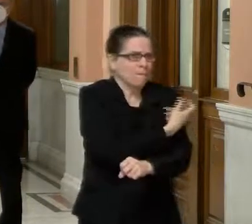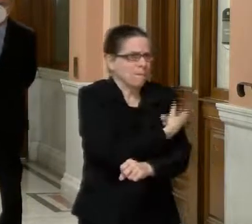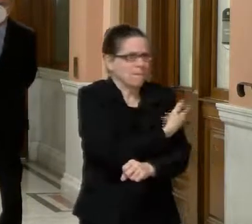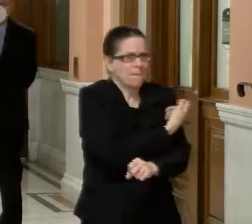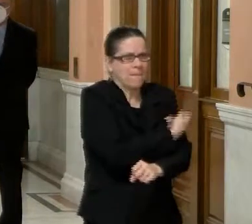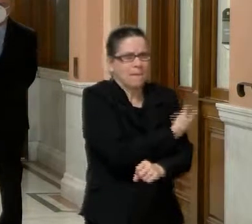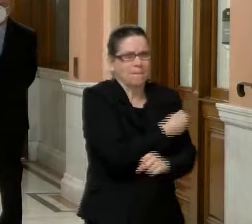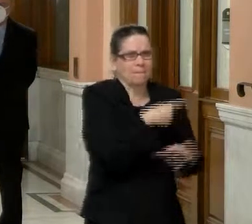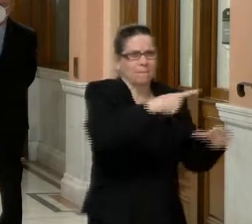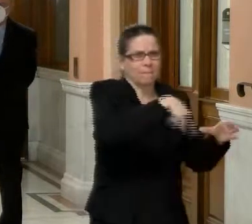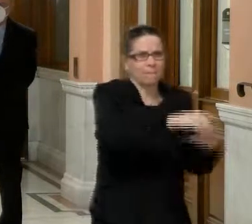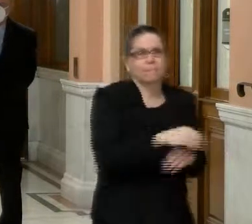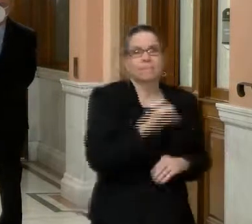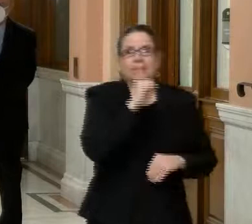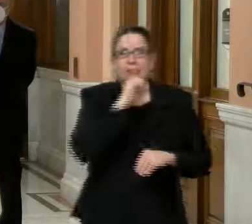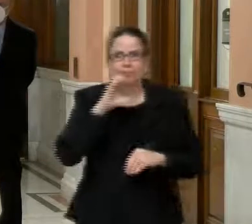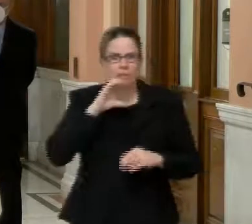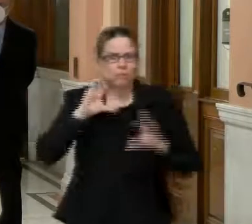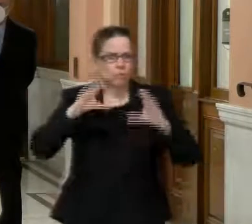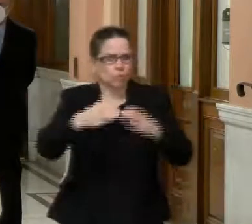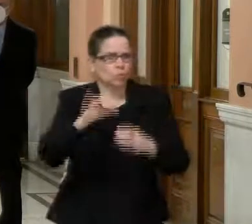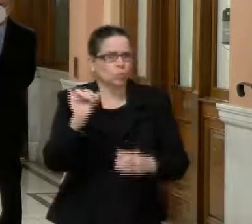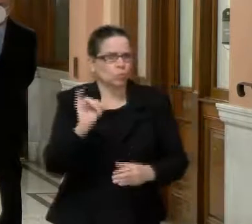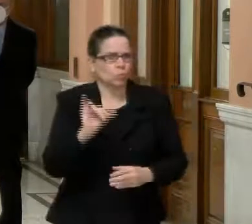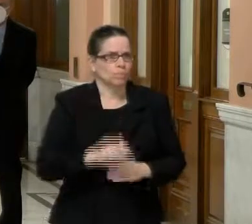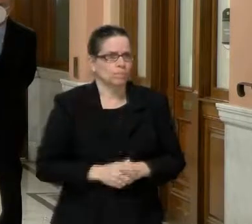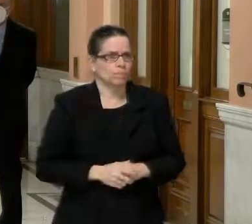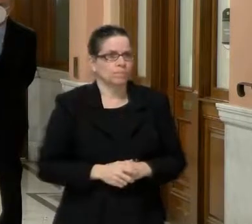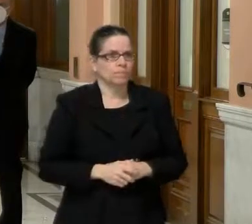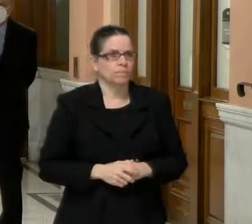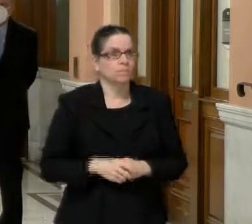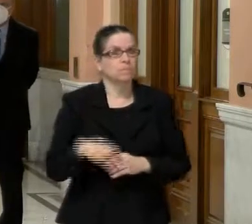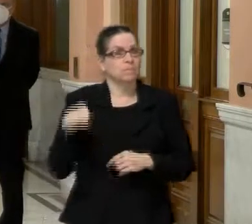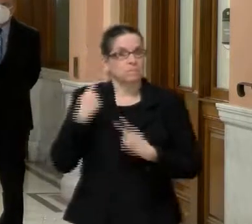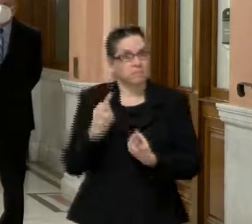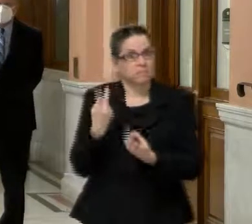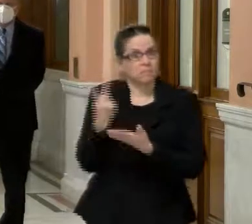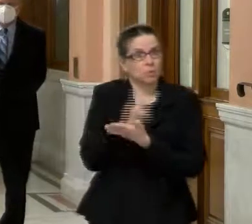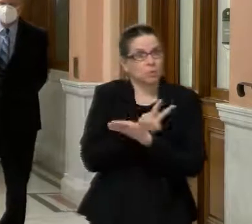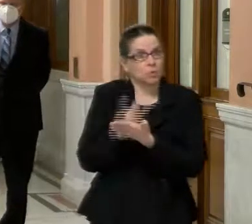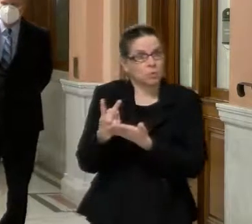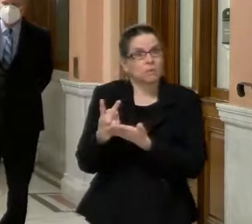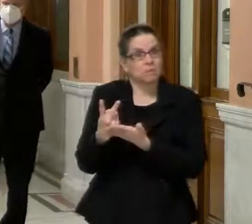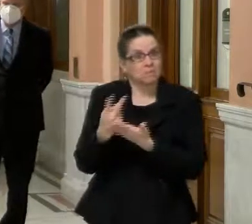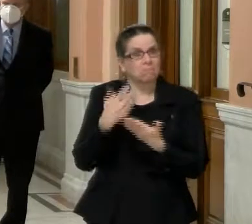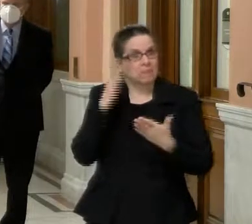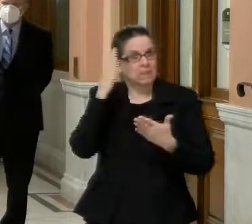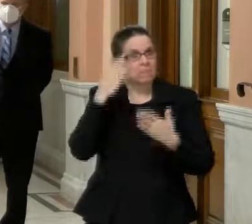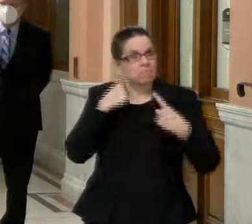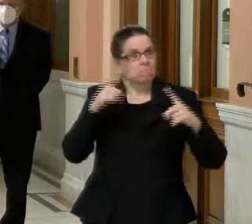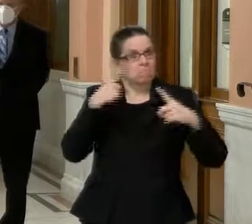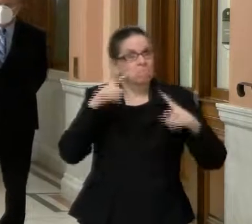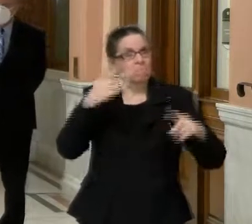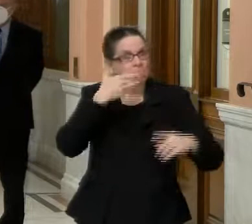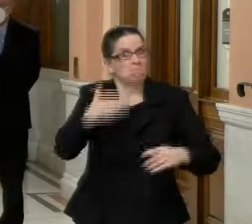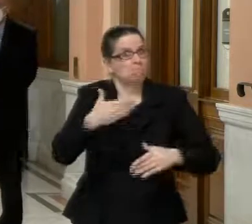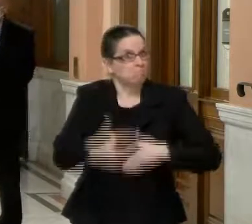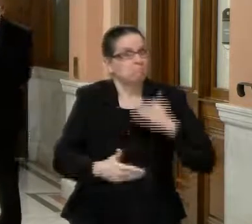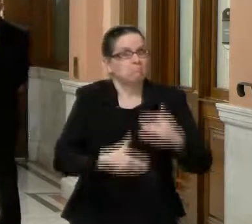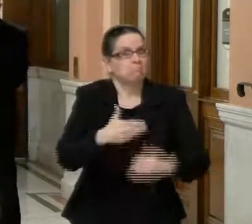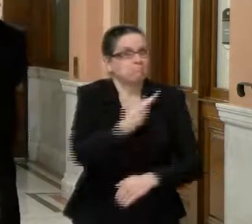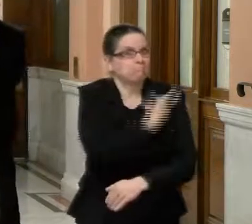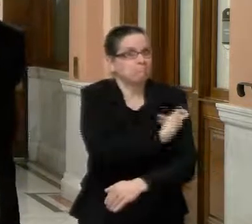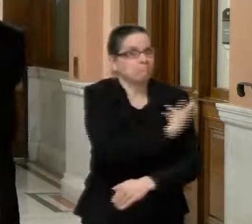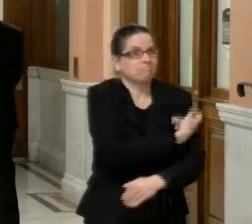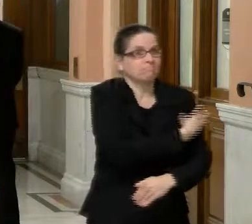and, uh, I think making good progress over the first two weeks. Uh, we've, uh, been able to administer